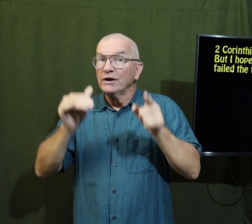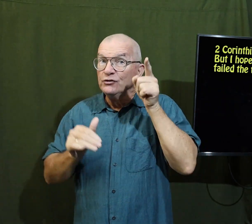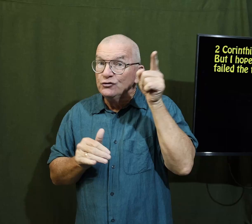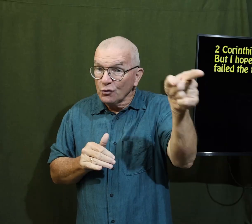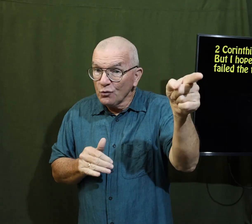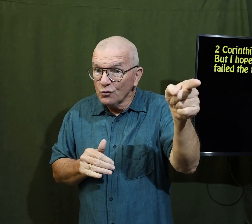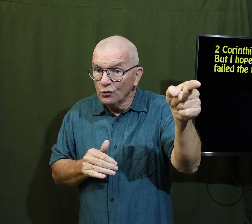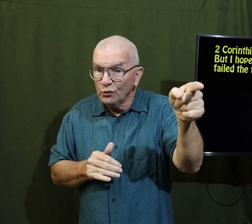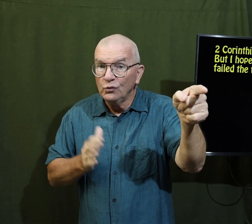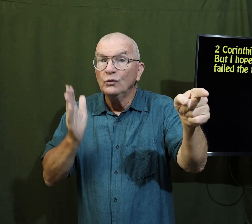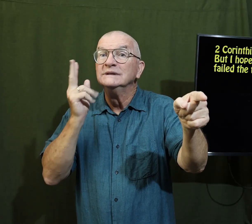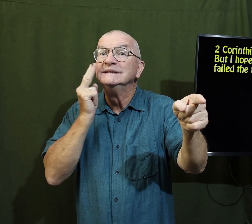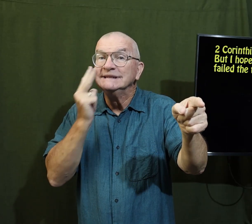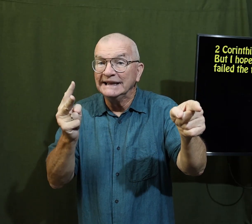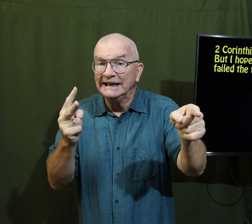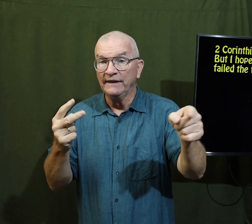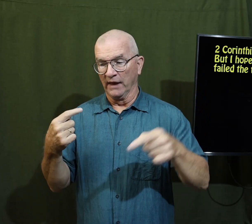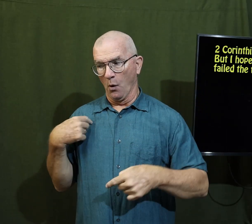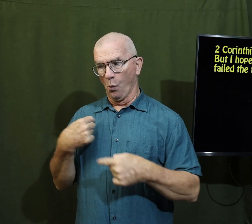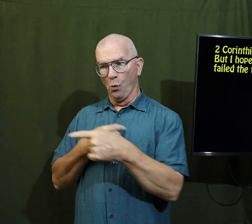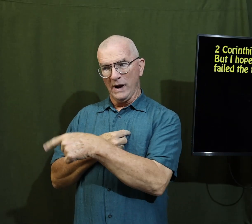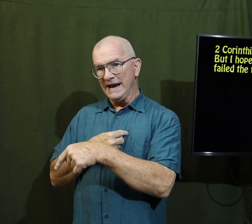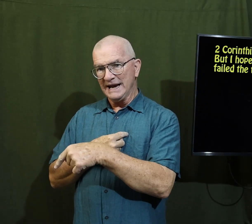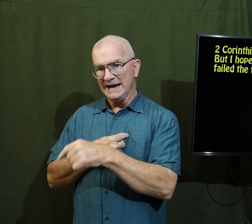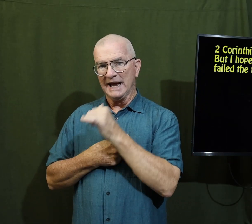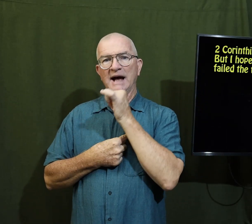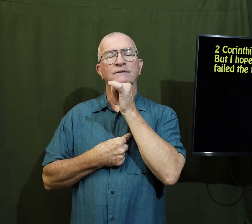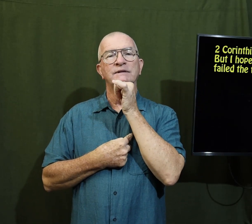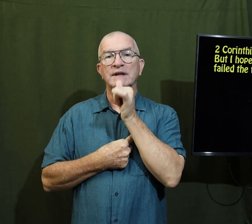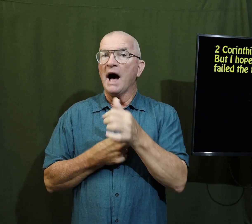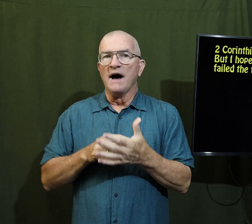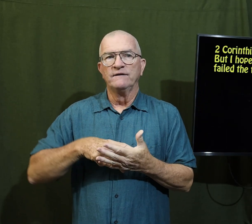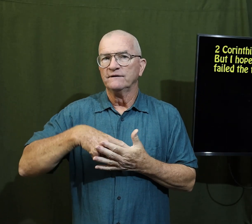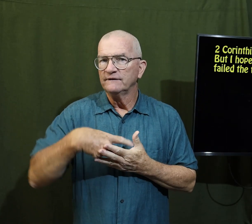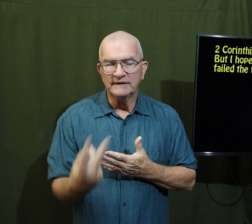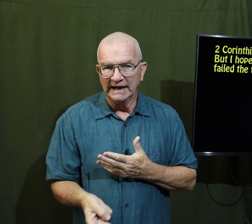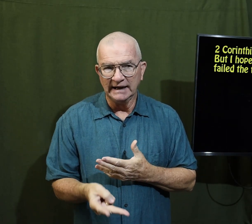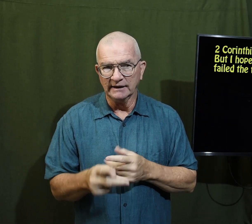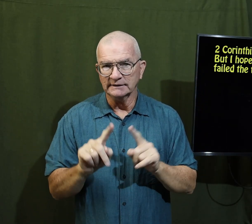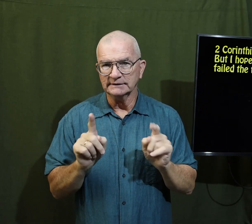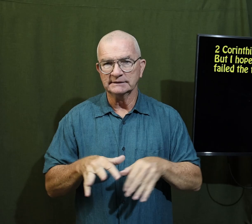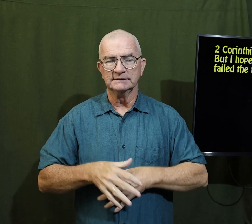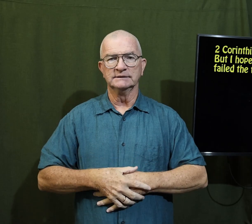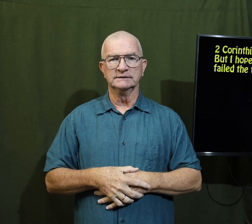but I hope you will see that we have not failed the test